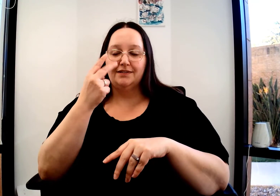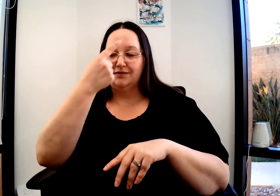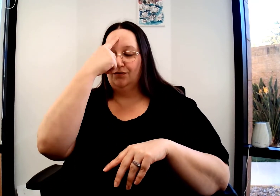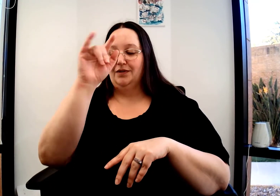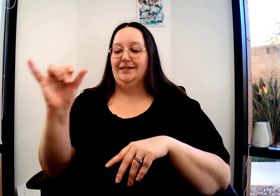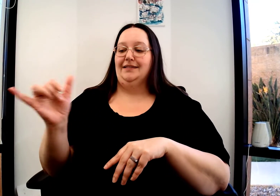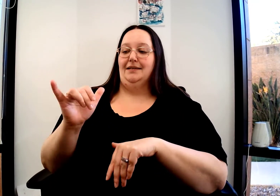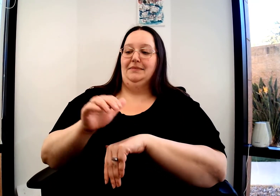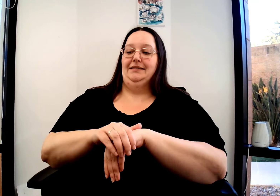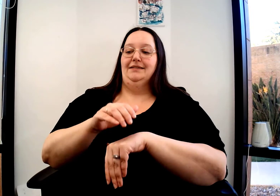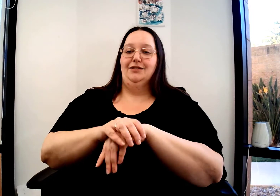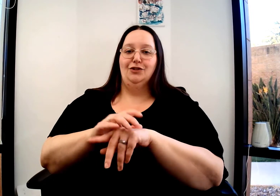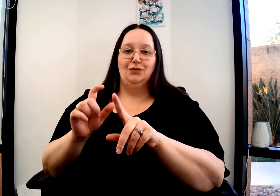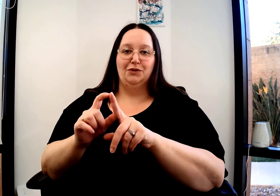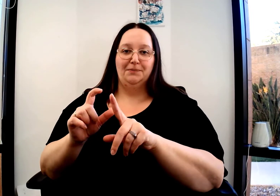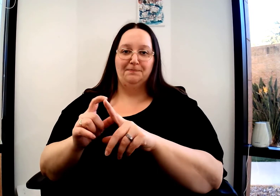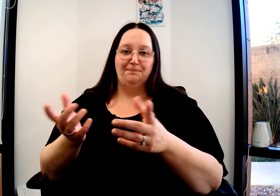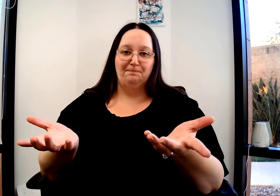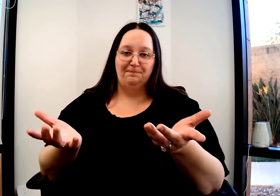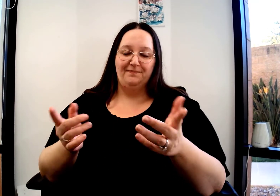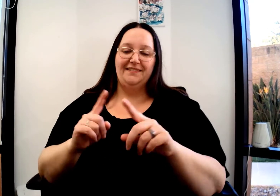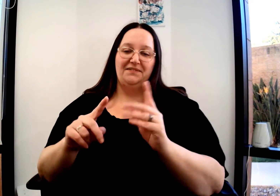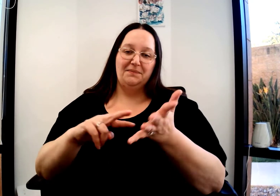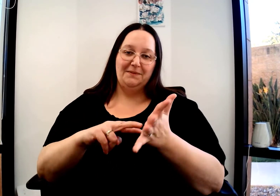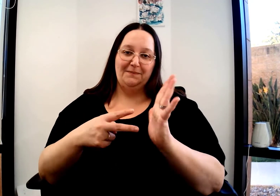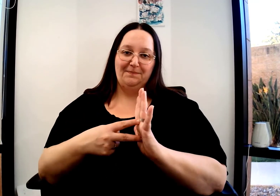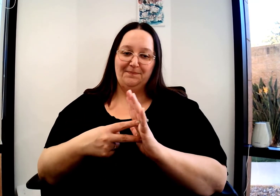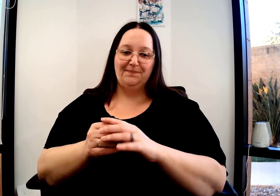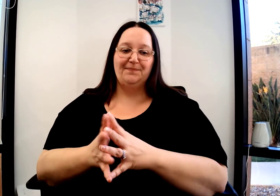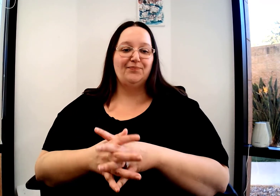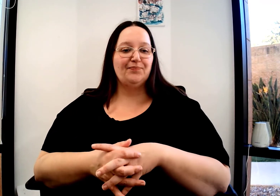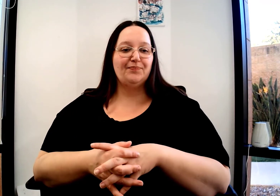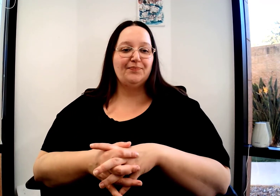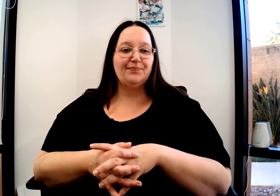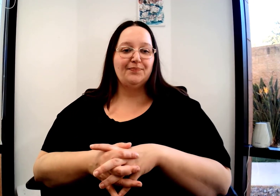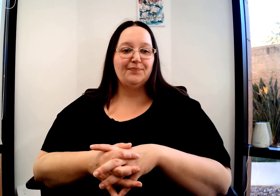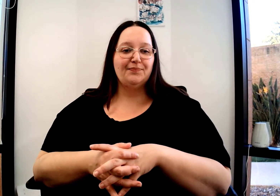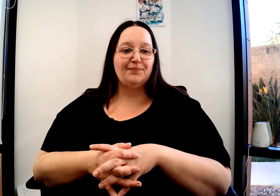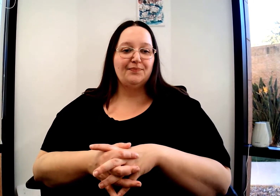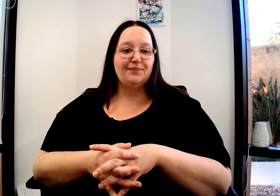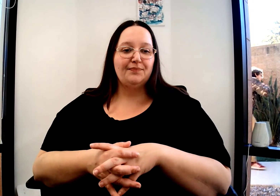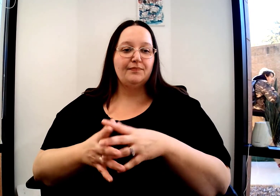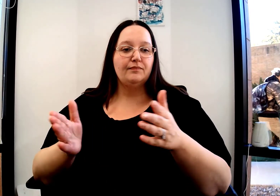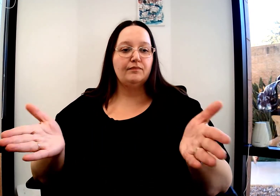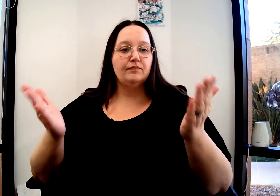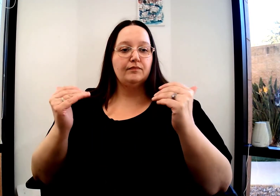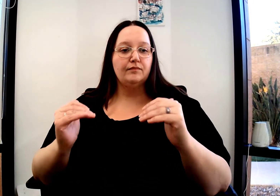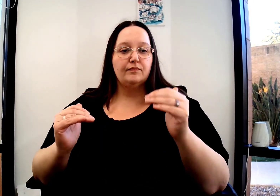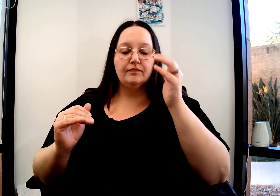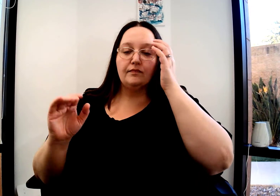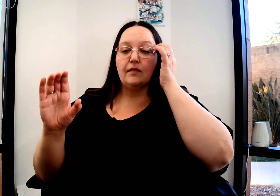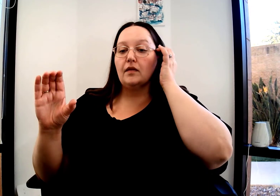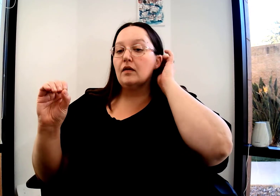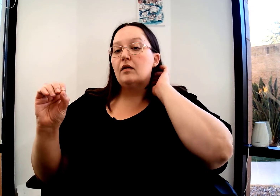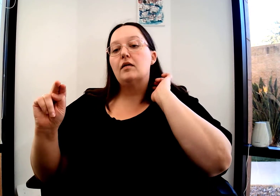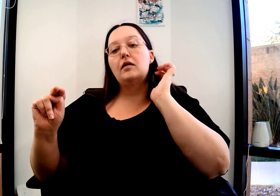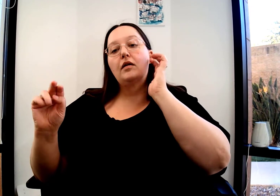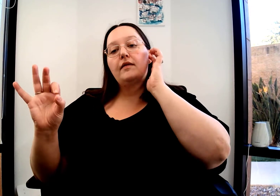All these signs are different. They all are different English definitions. However, they are the same English word.